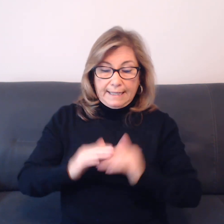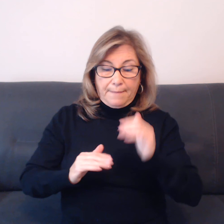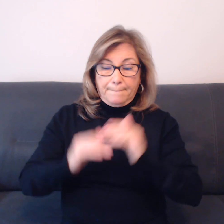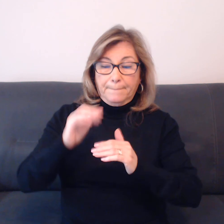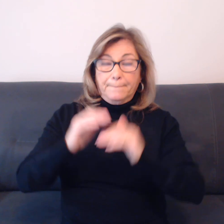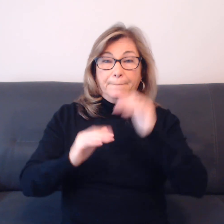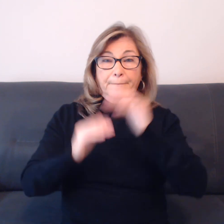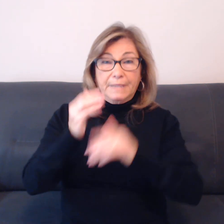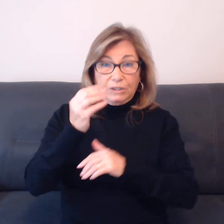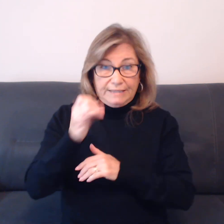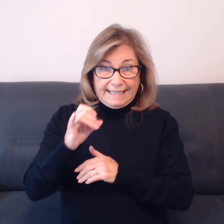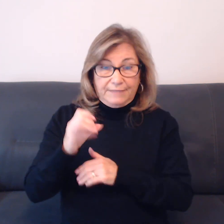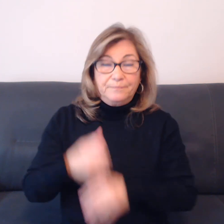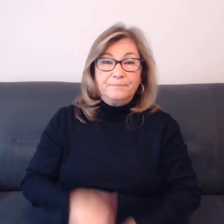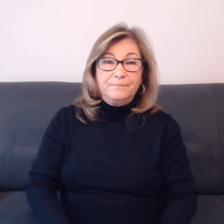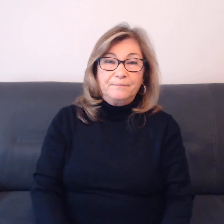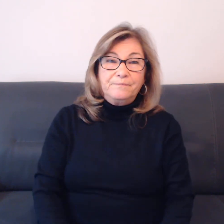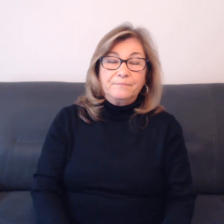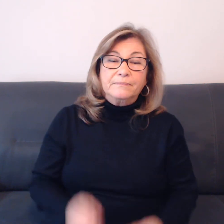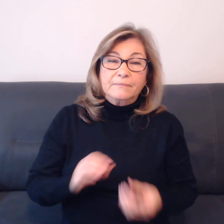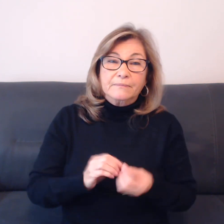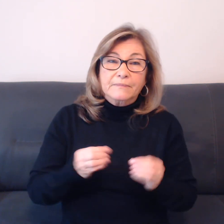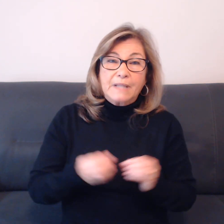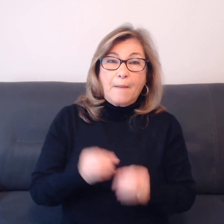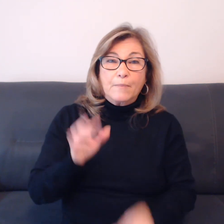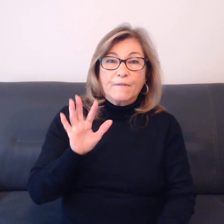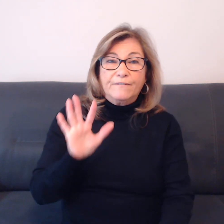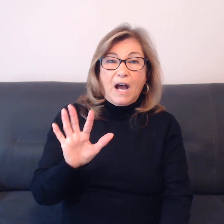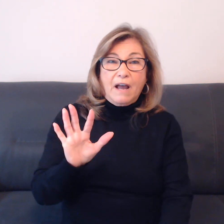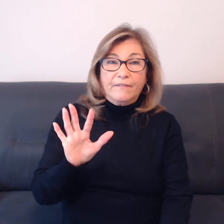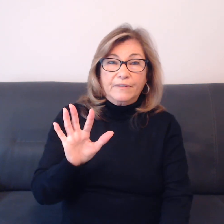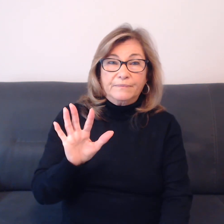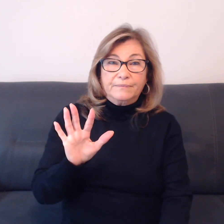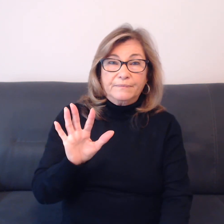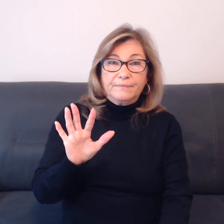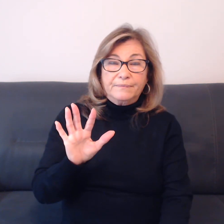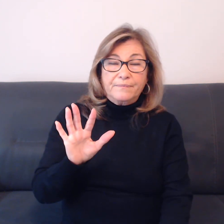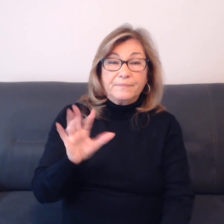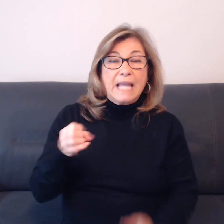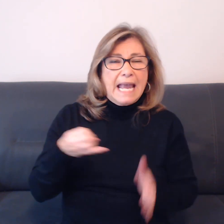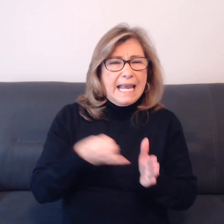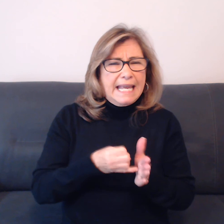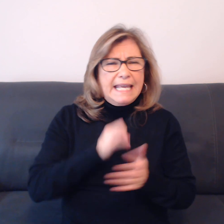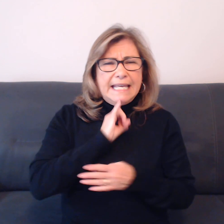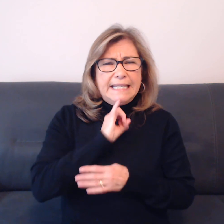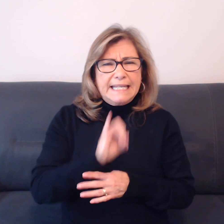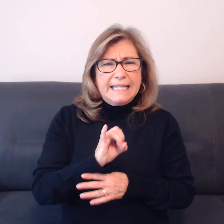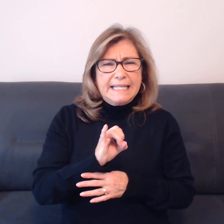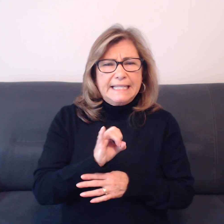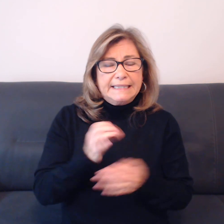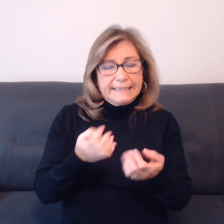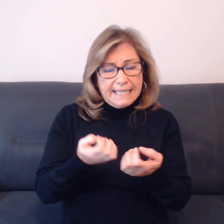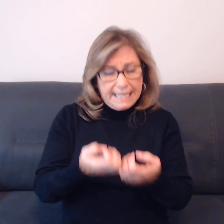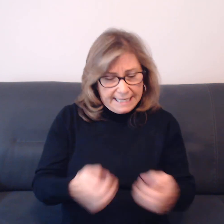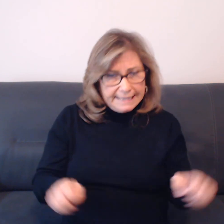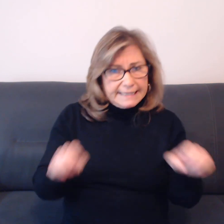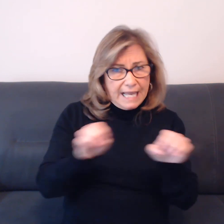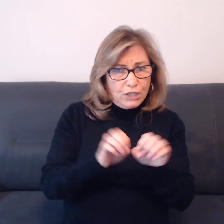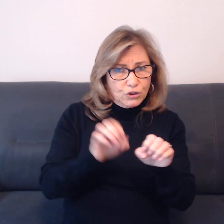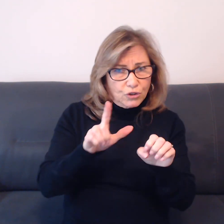Number five, it is essential that you drink